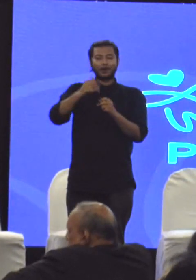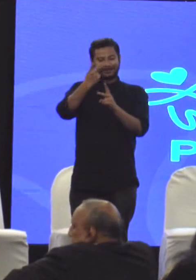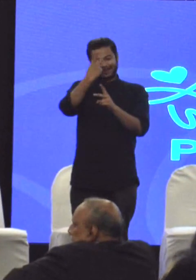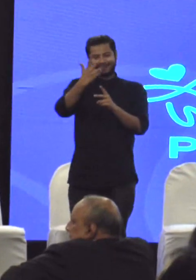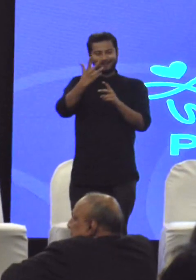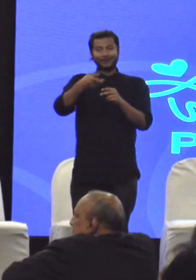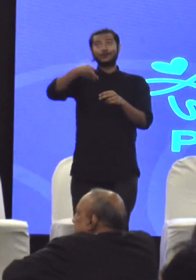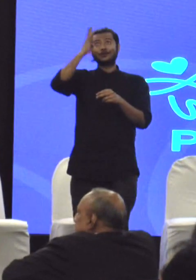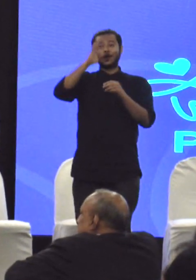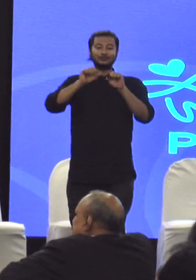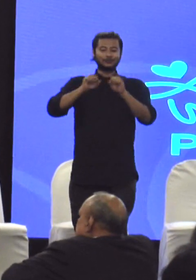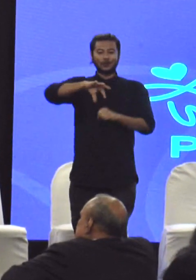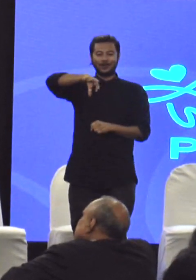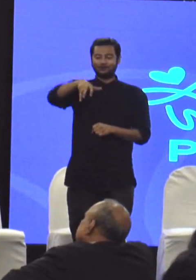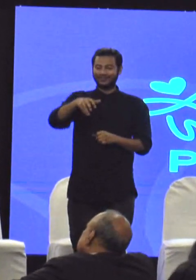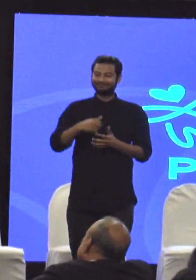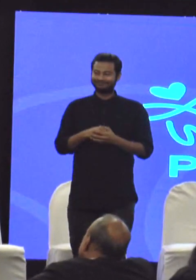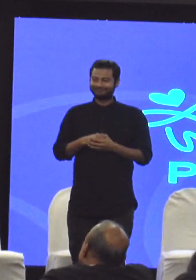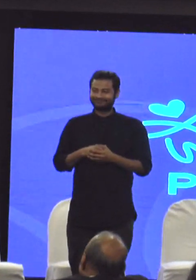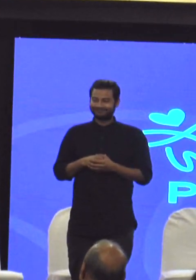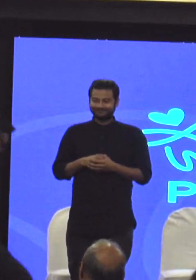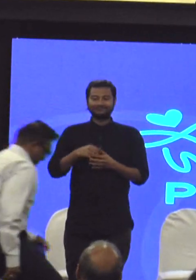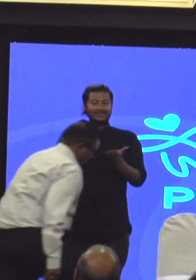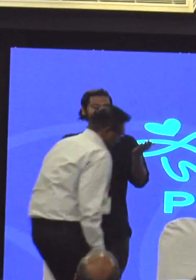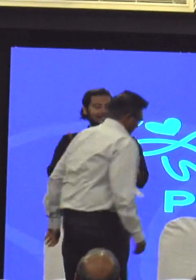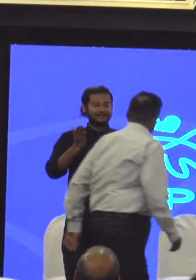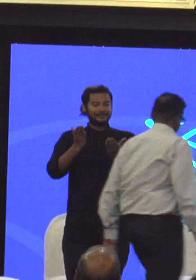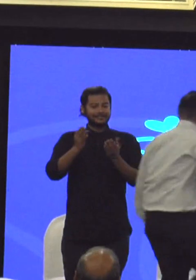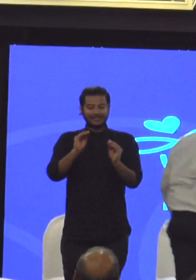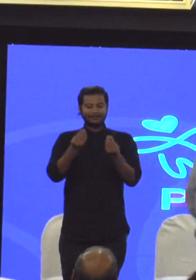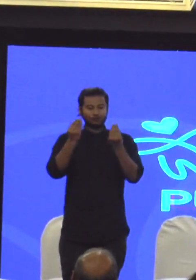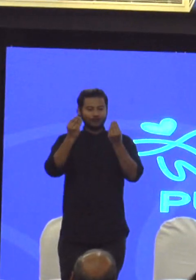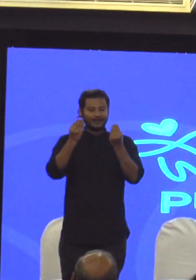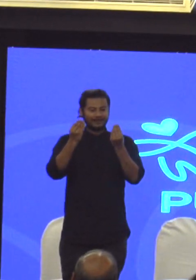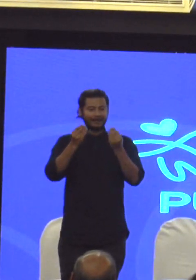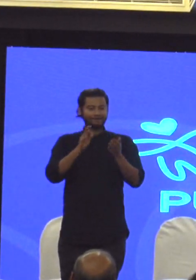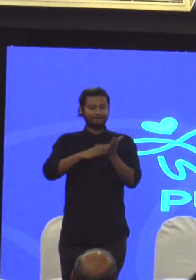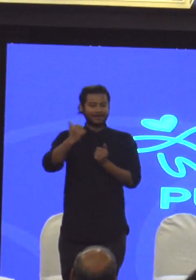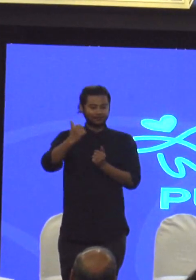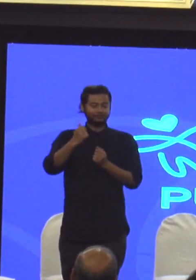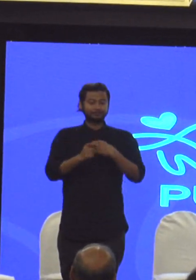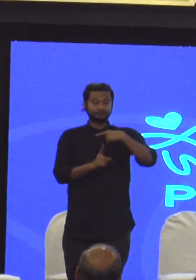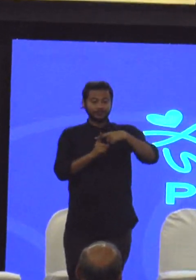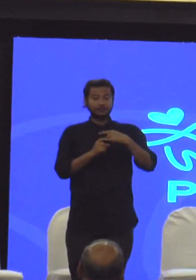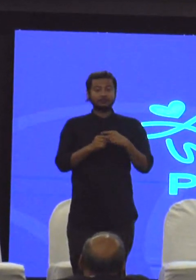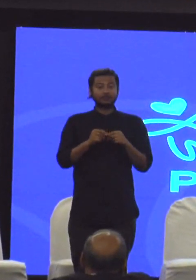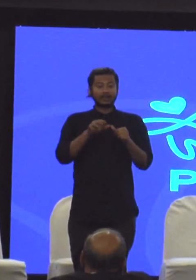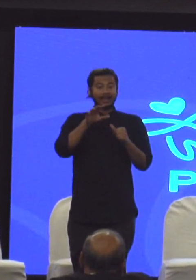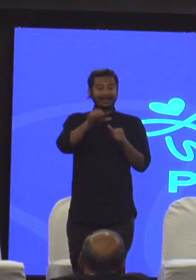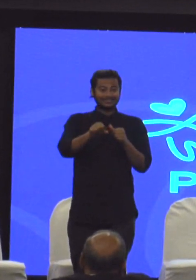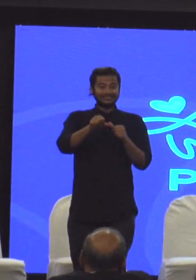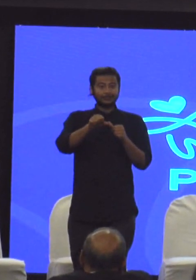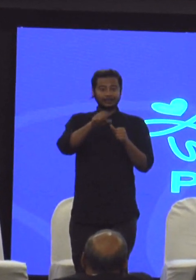Gopi Mohan Velikopal is a service improvement manager and global colleague for the Accessibility Network India Operations at